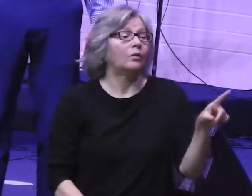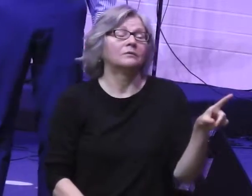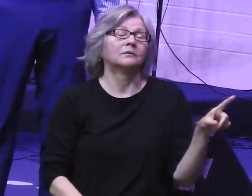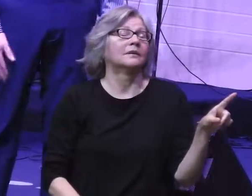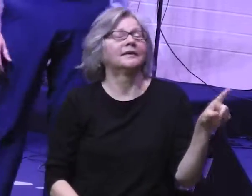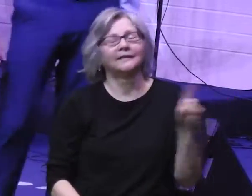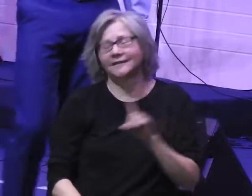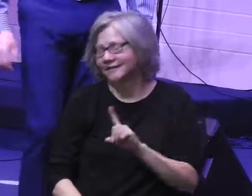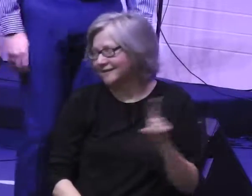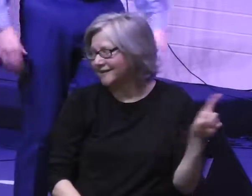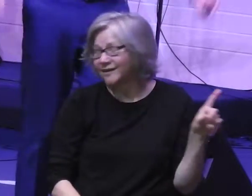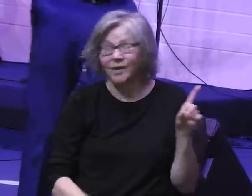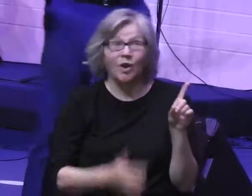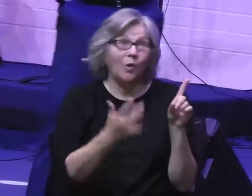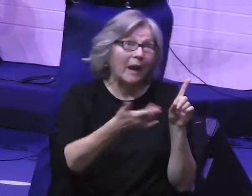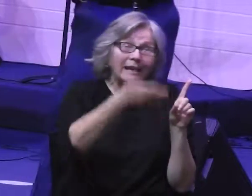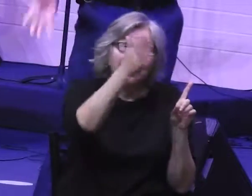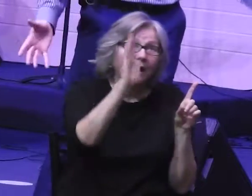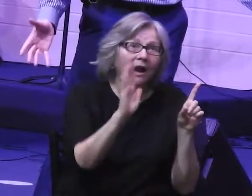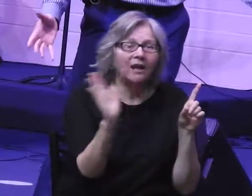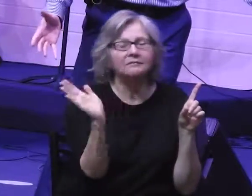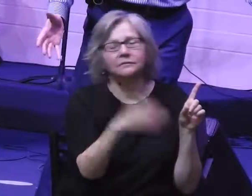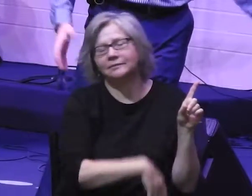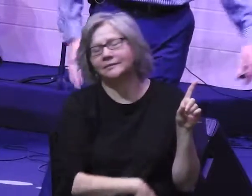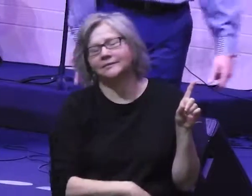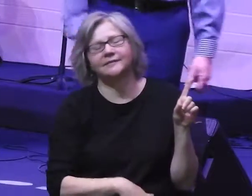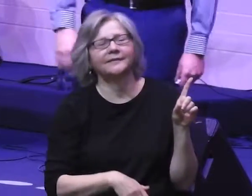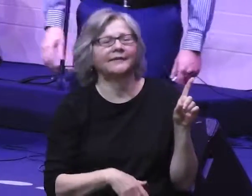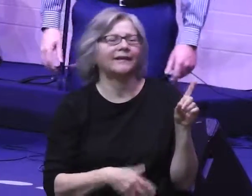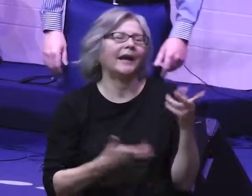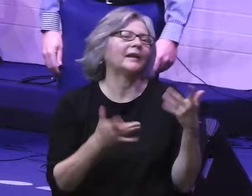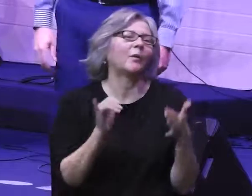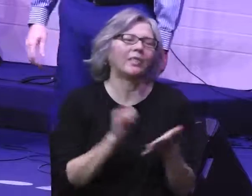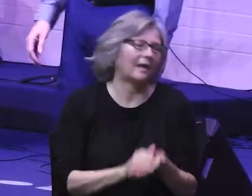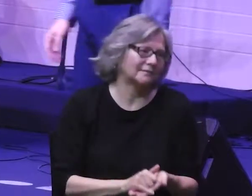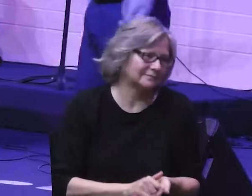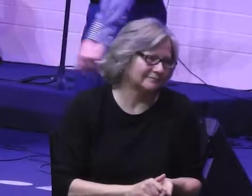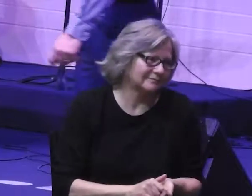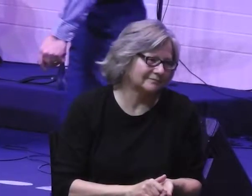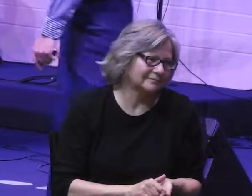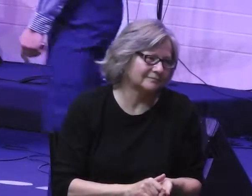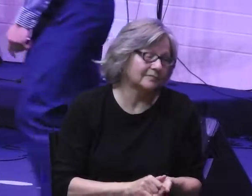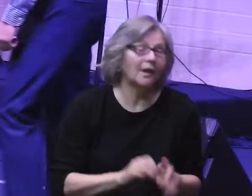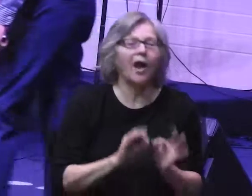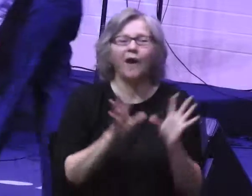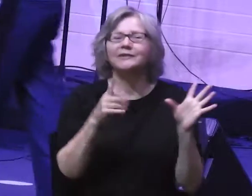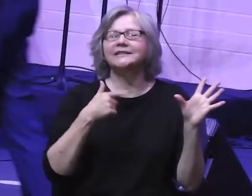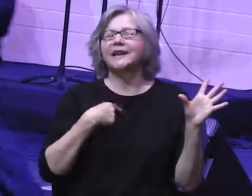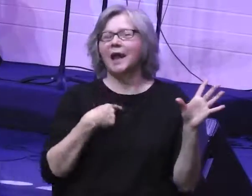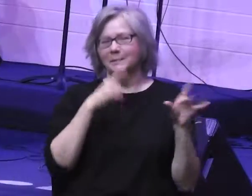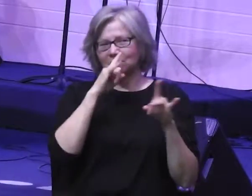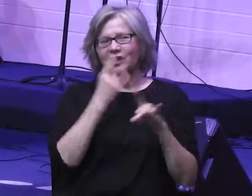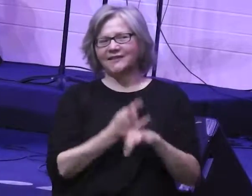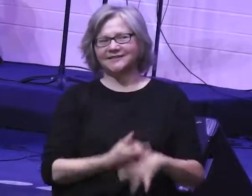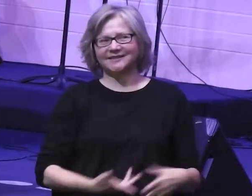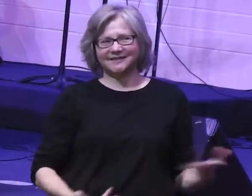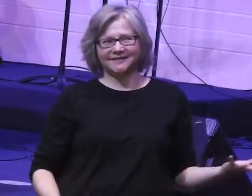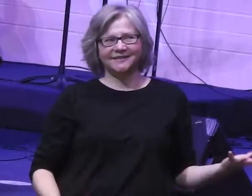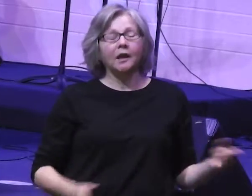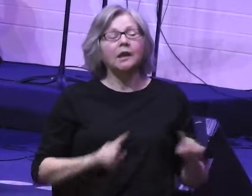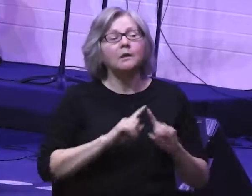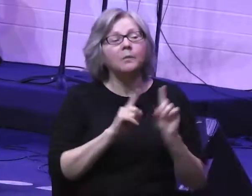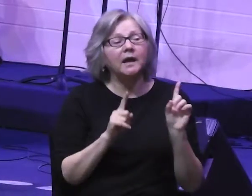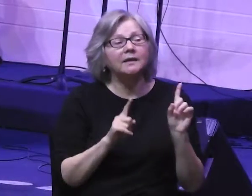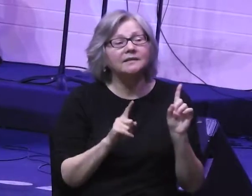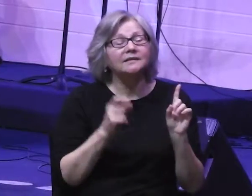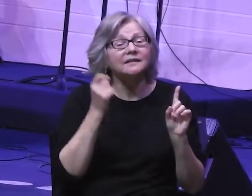none of this waiting on God stuff, that is so inconvenient, right? So, obviously, I'm speaking sarcastically,